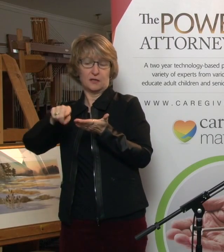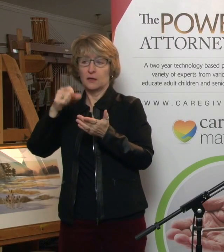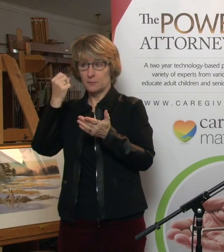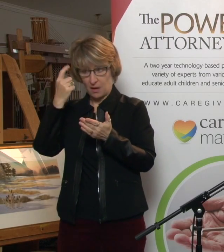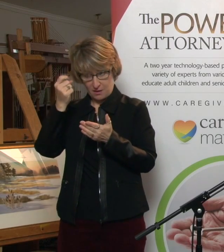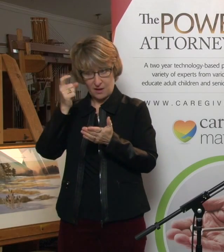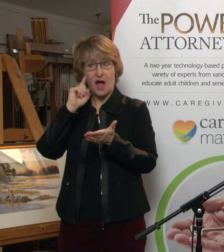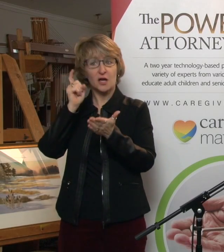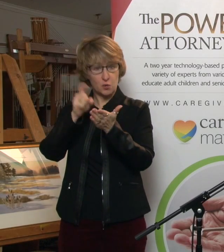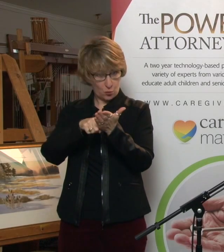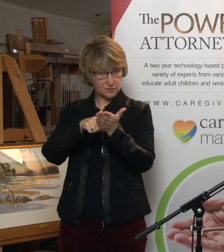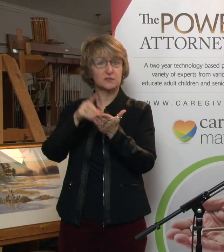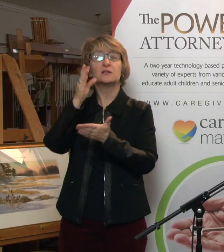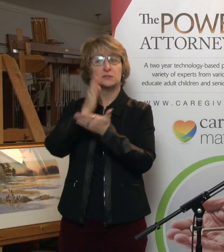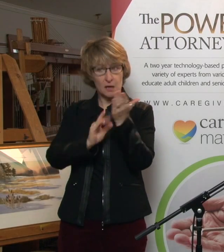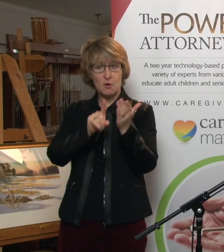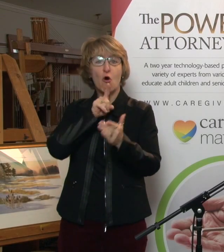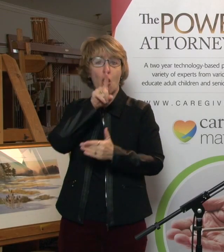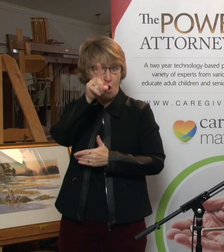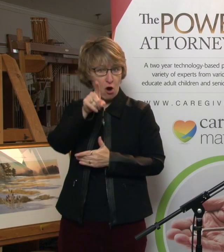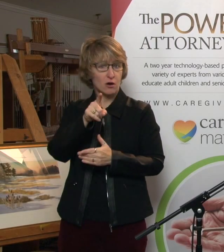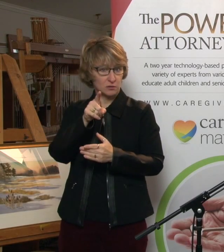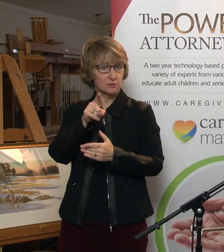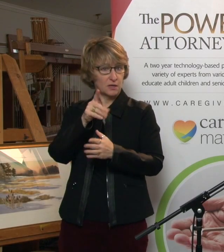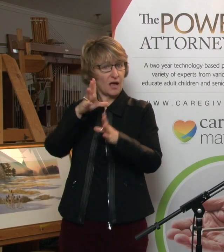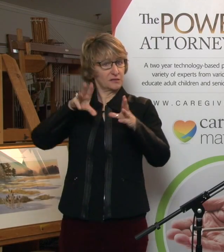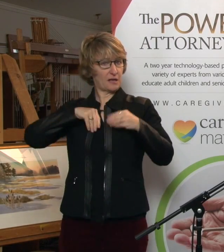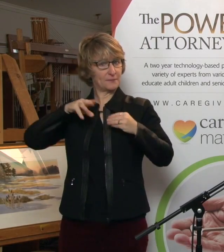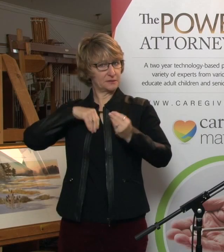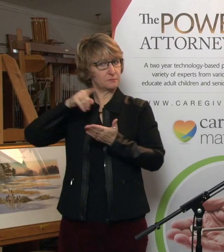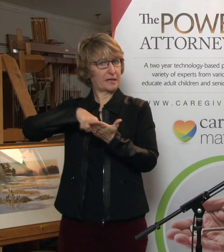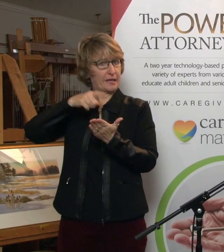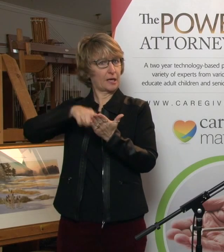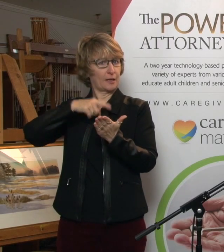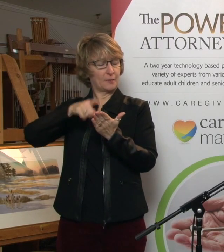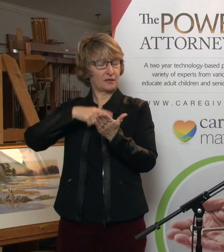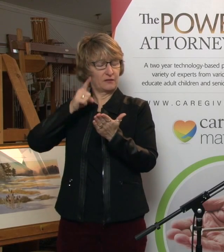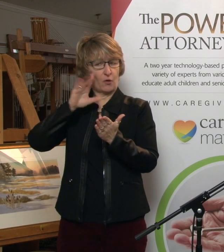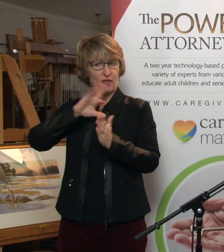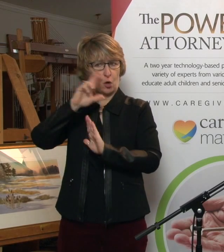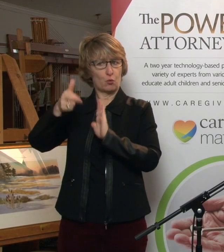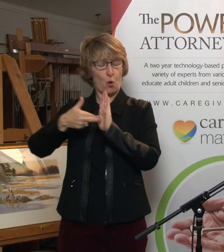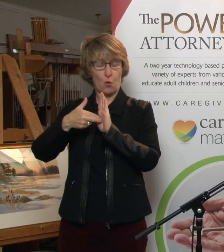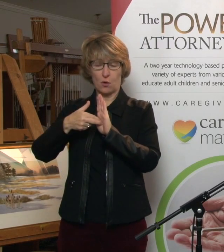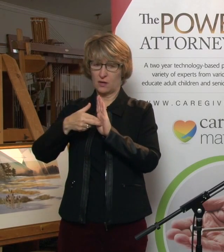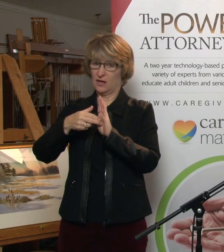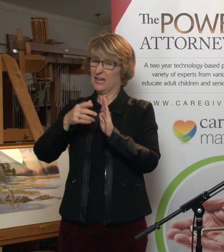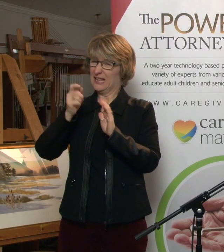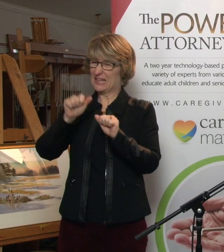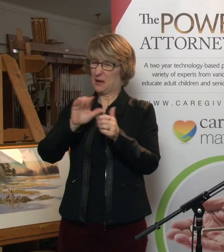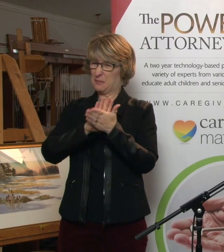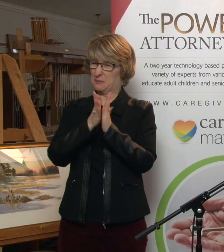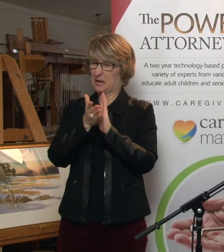increasingly, I find they are. And where it can get very murky is if there's more than one child.